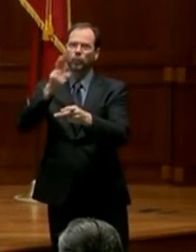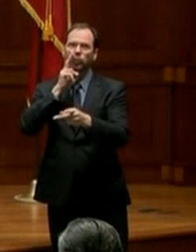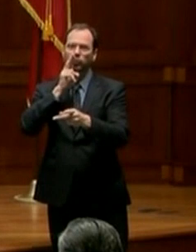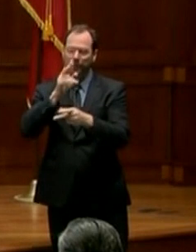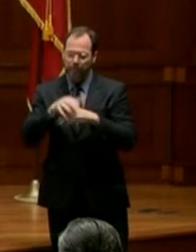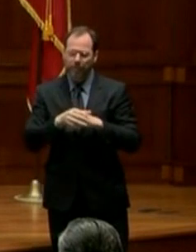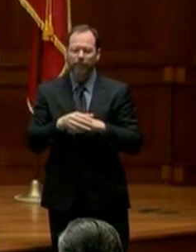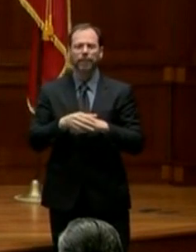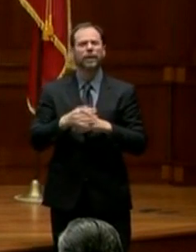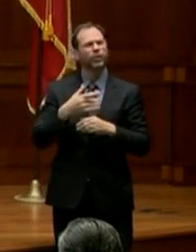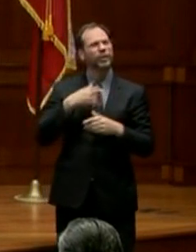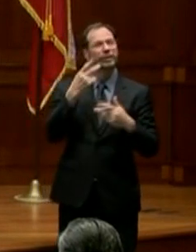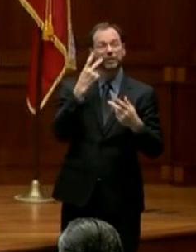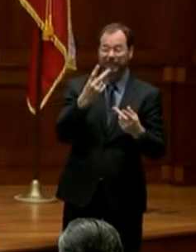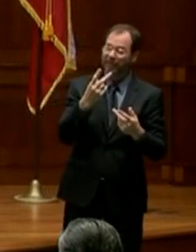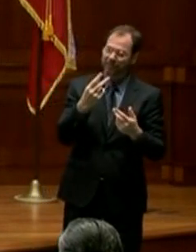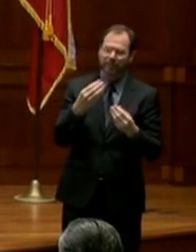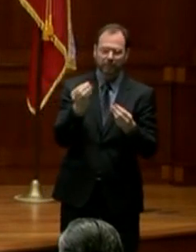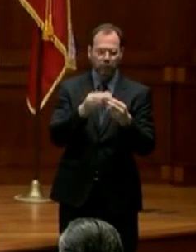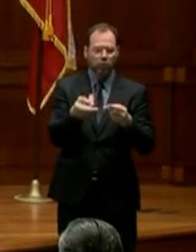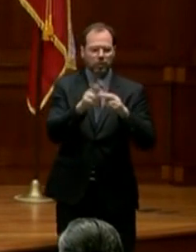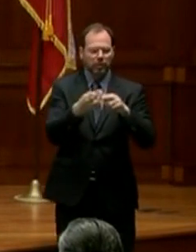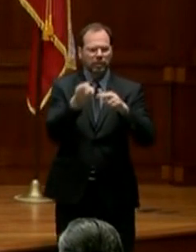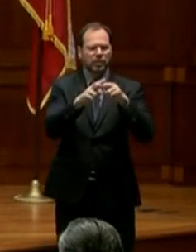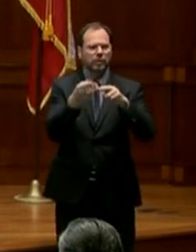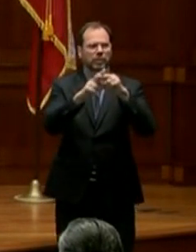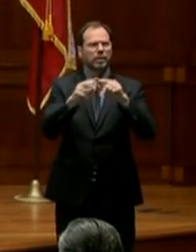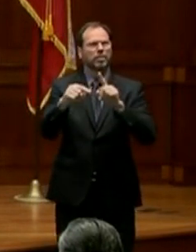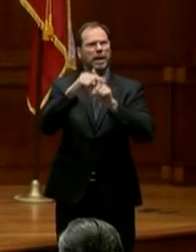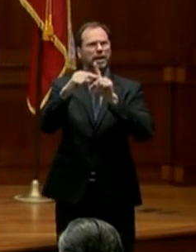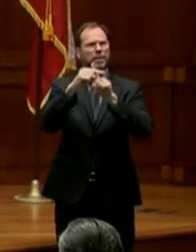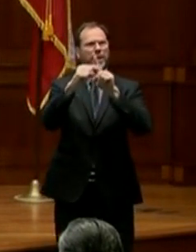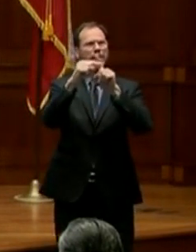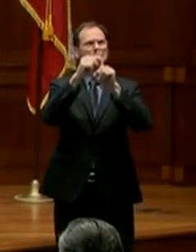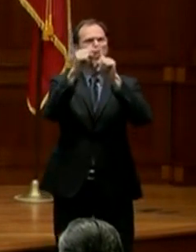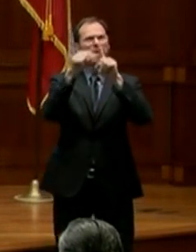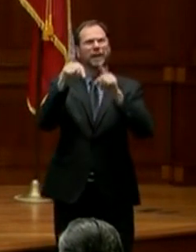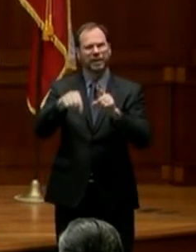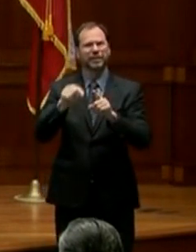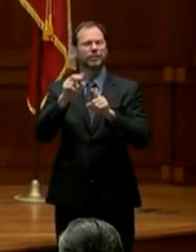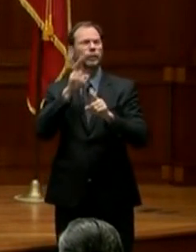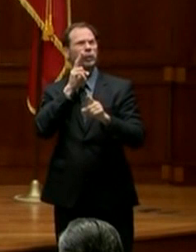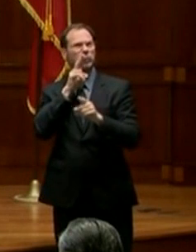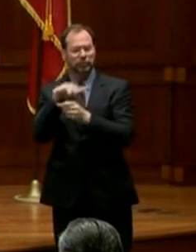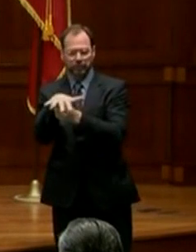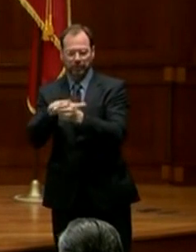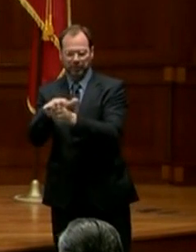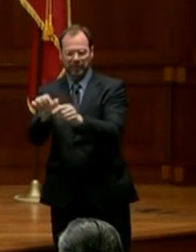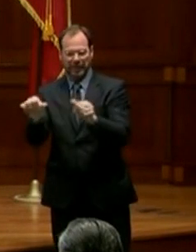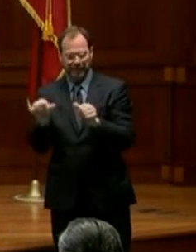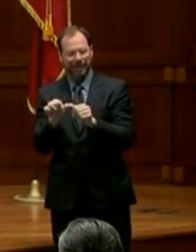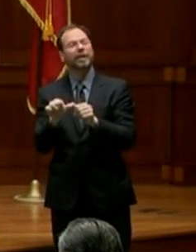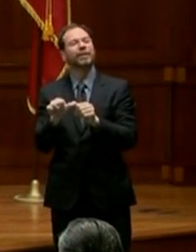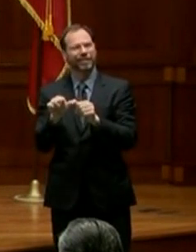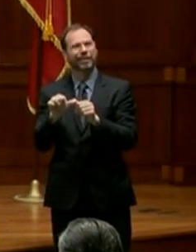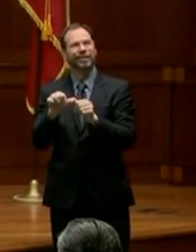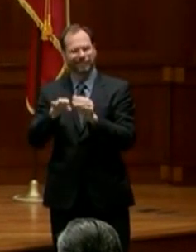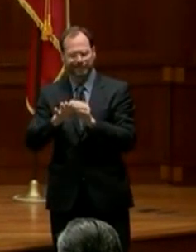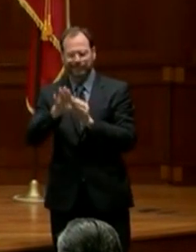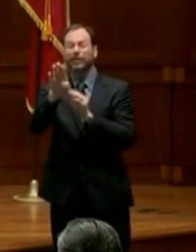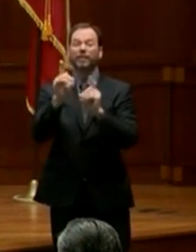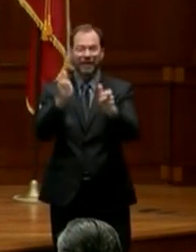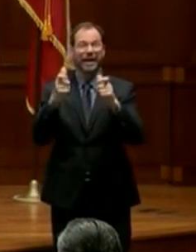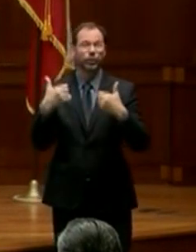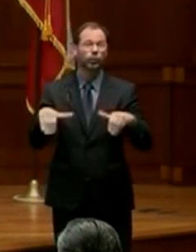people continue to test positive and the number of people testing positive in the Harris County area is increasing very